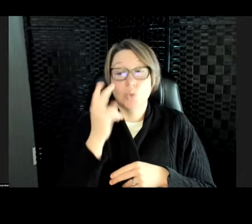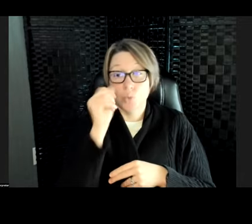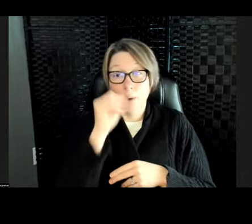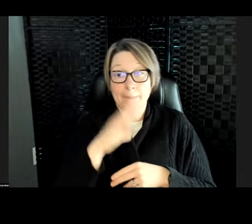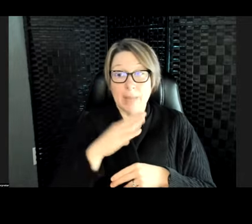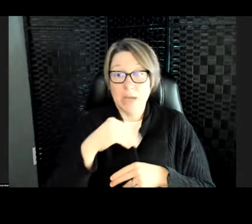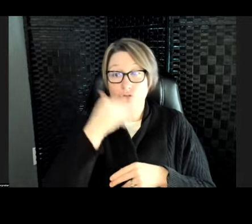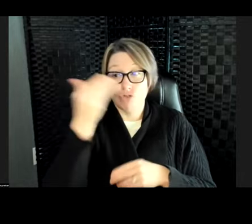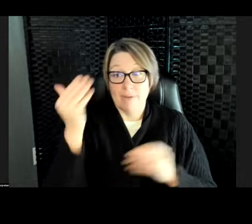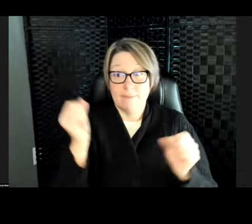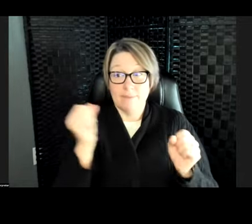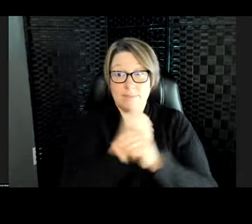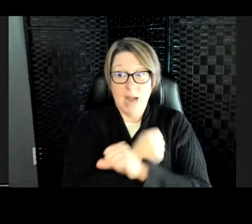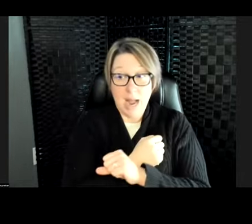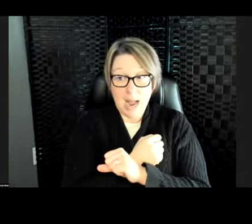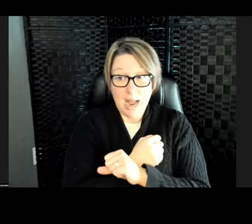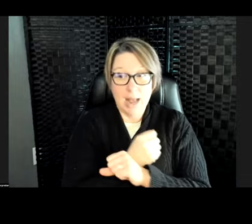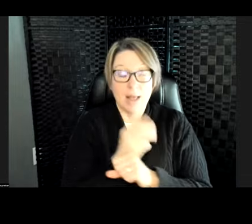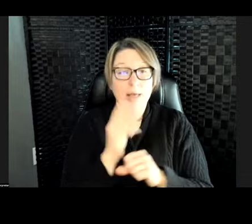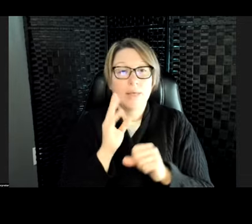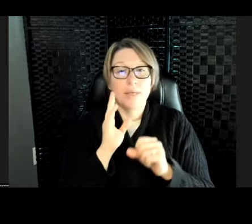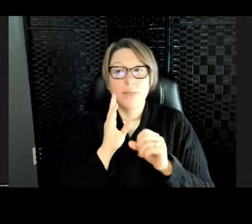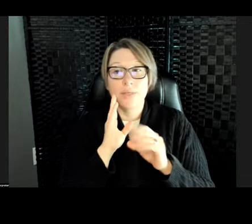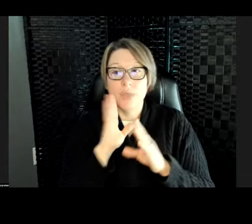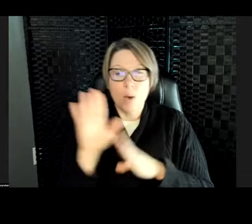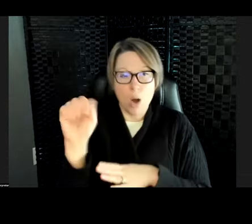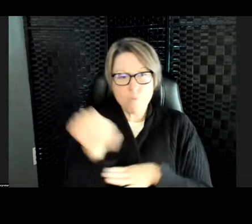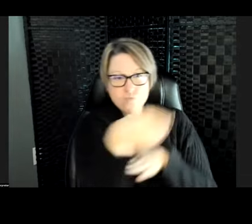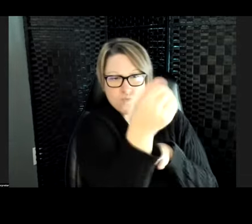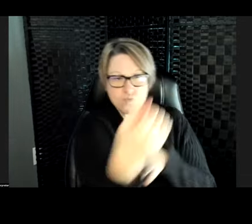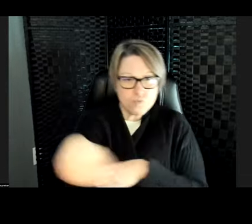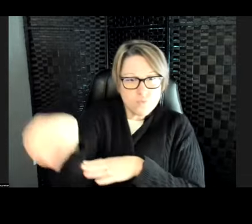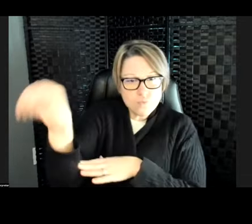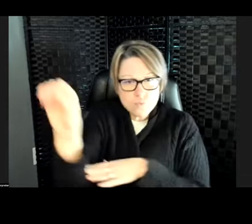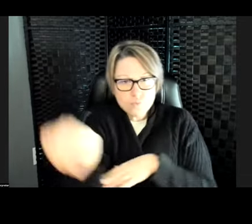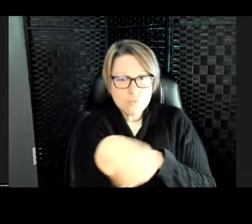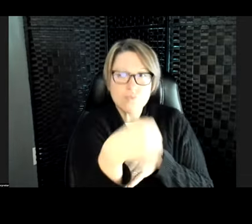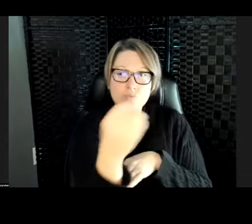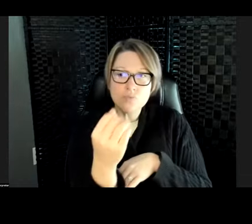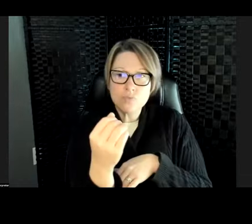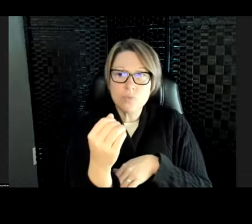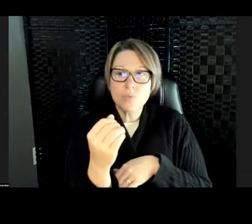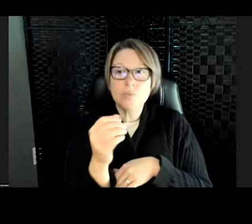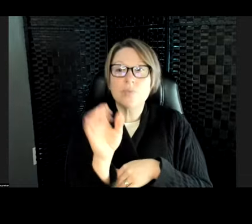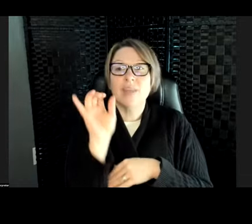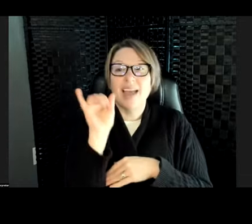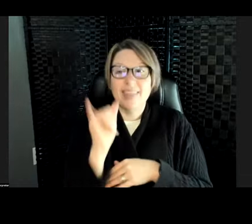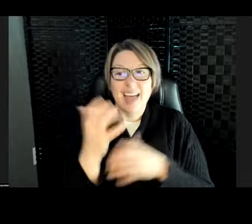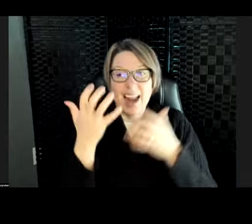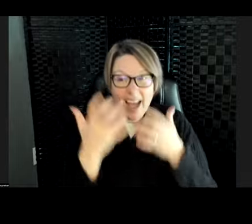they fight by swinging their necks at each other. And those heavy horns are going to make